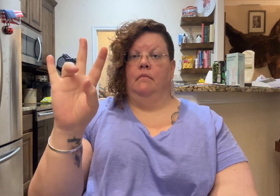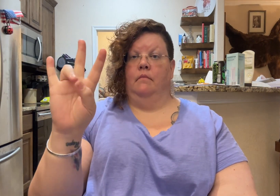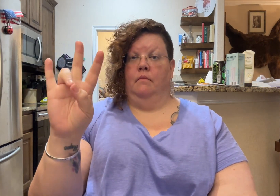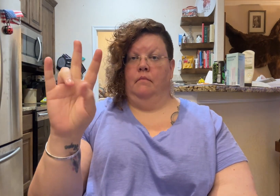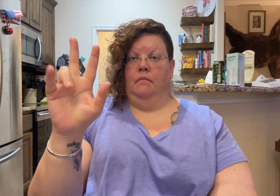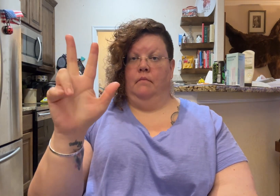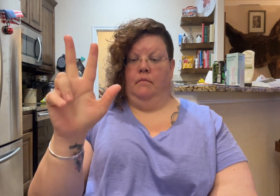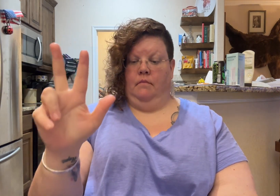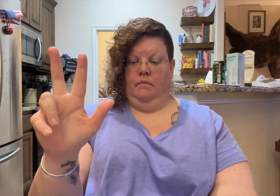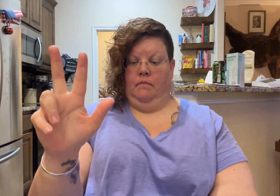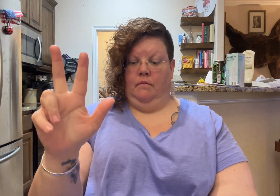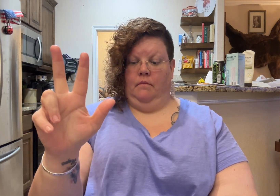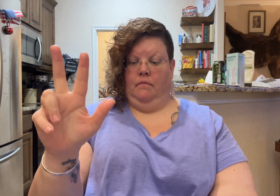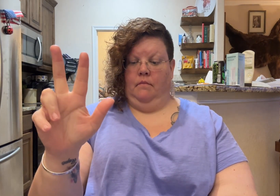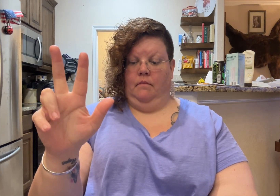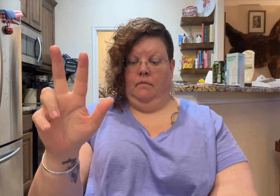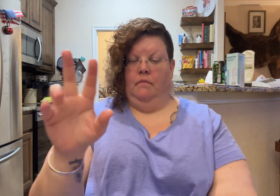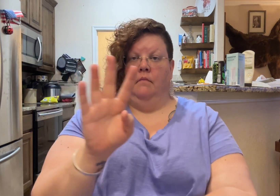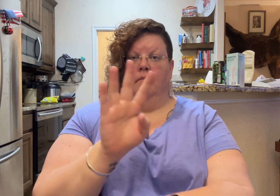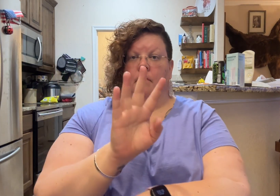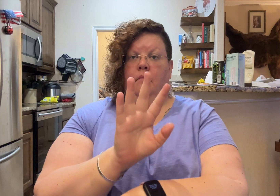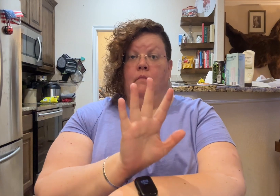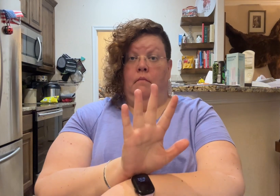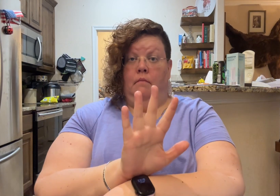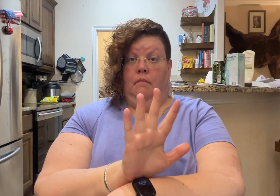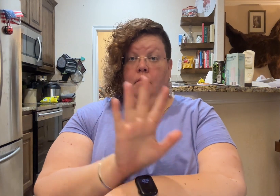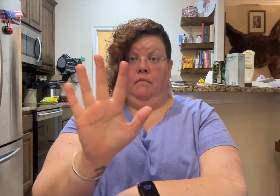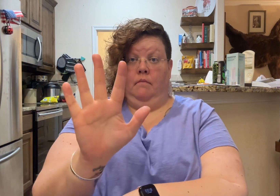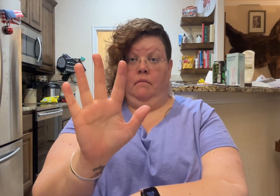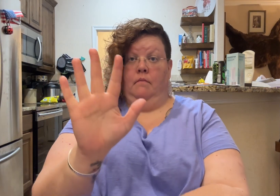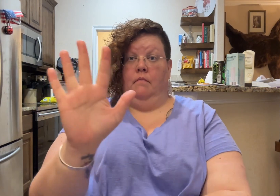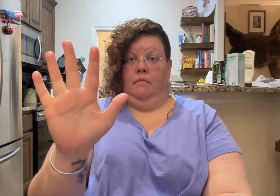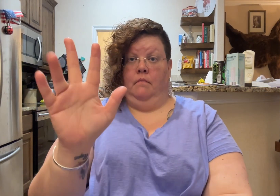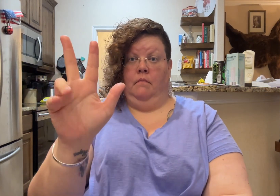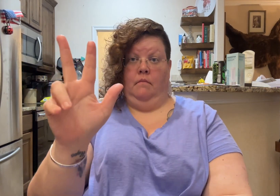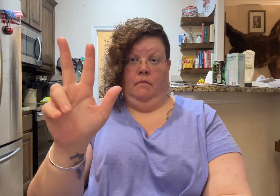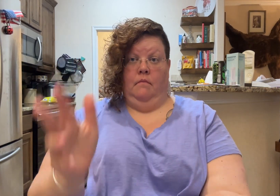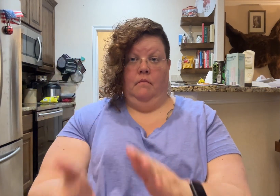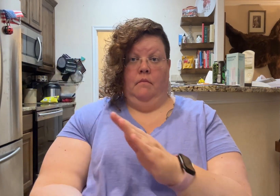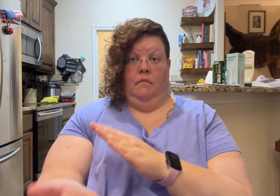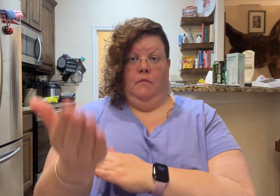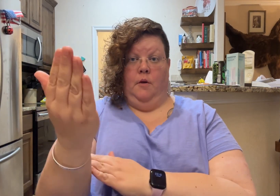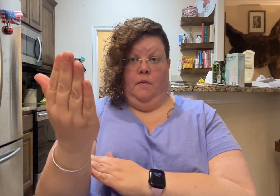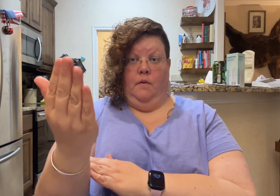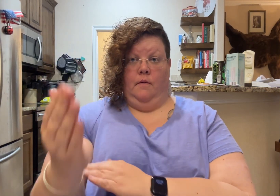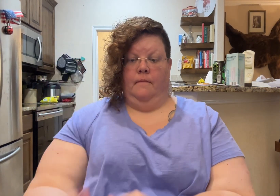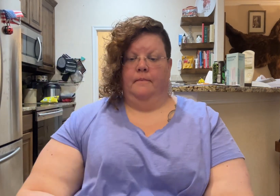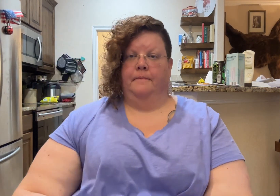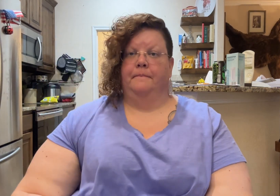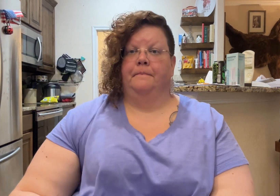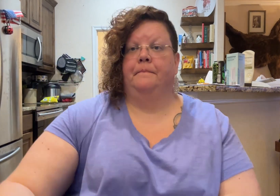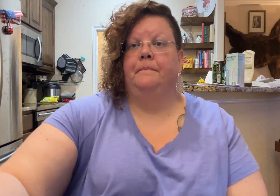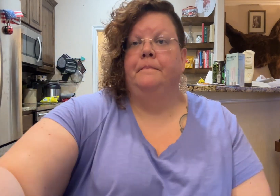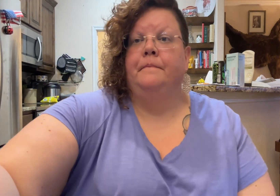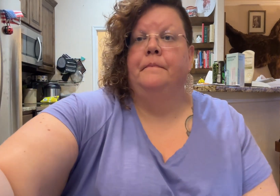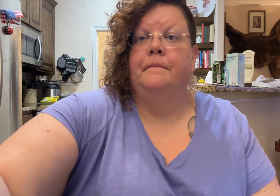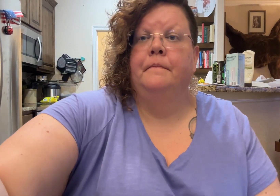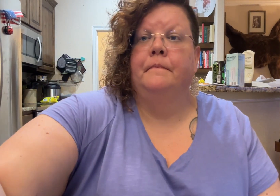-go. We need to turn over what it's looking for. Don't make the outline of the turf for us to take care of the water for something like that. I'll cut you in two I